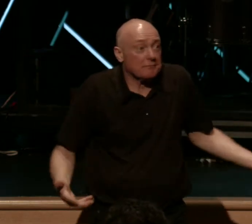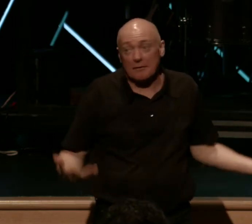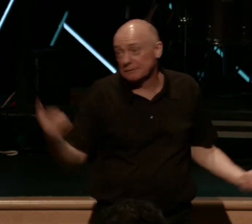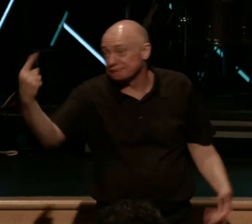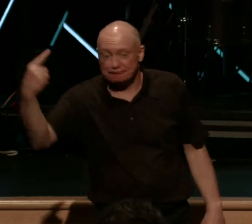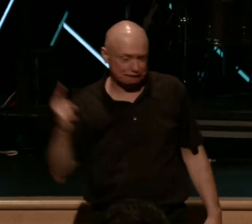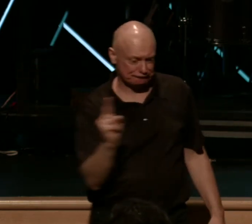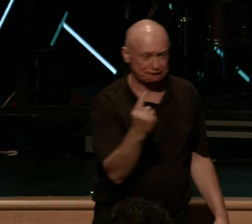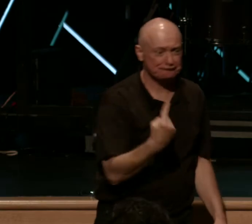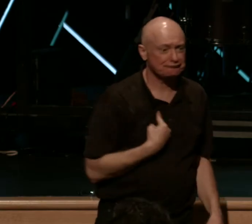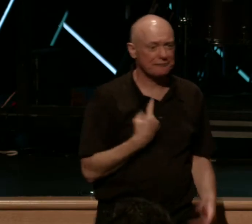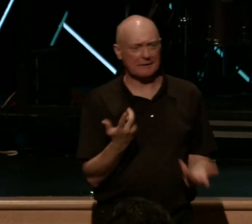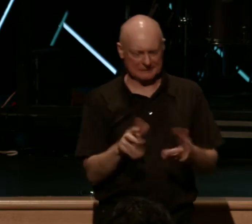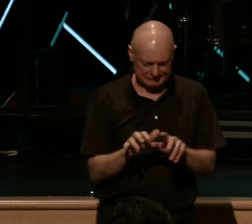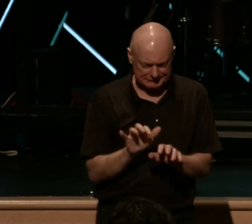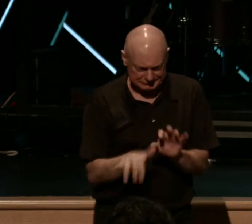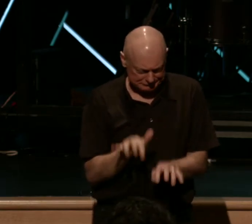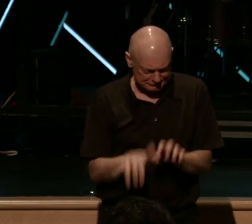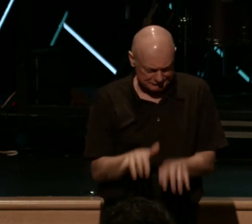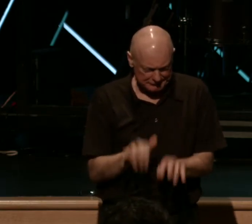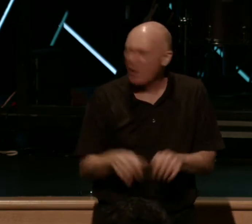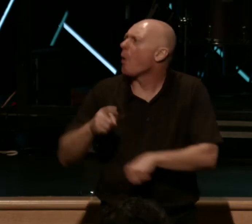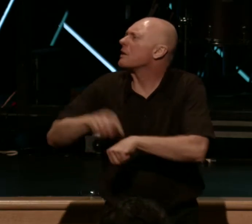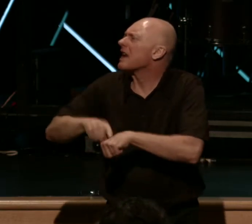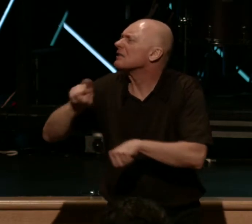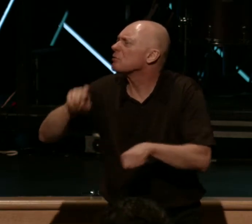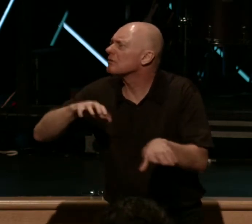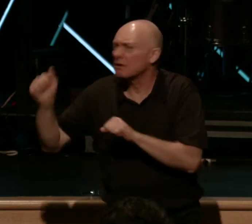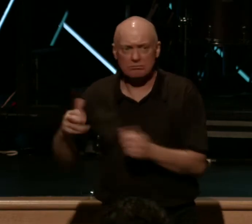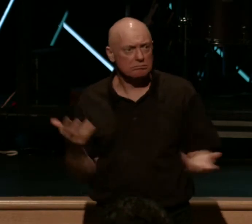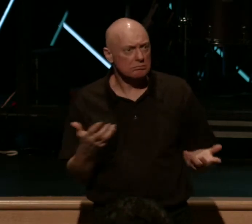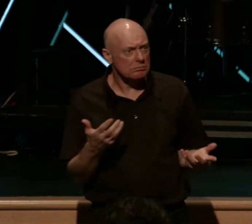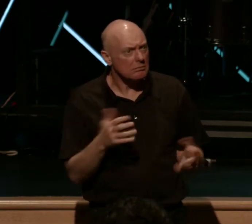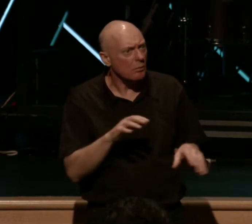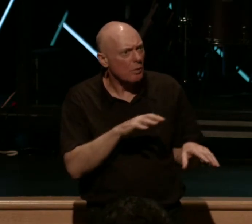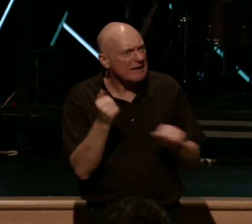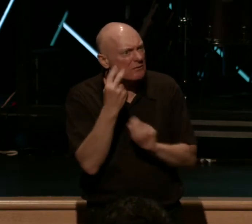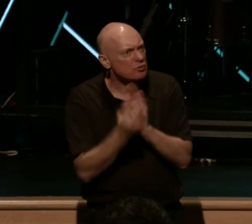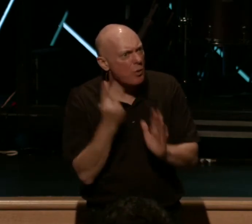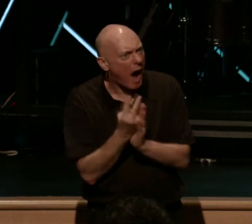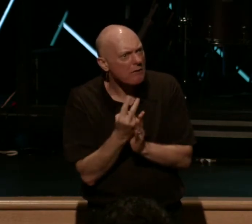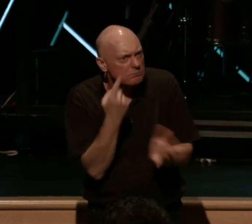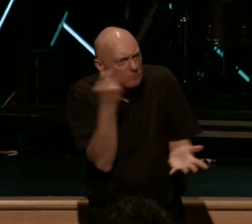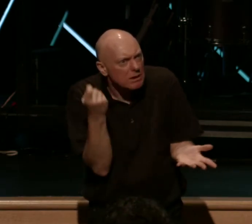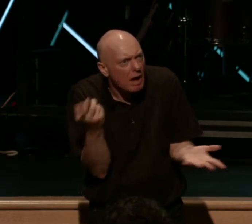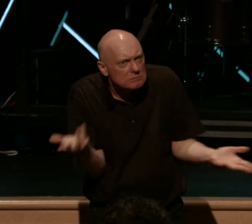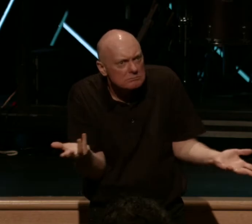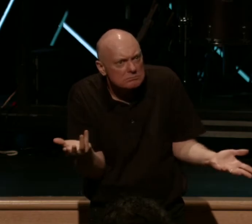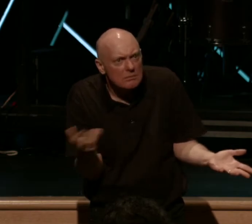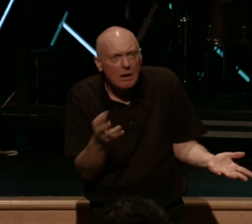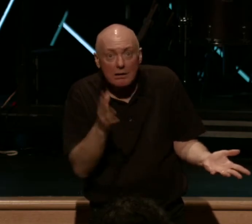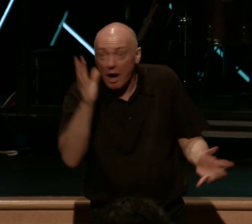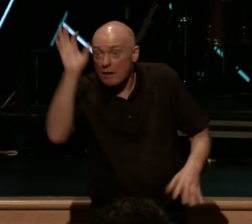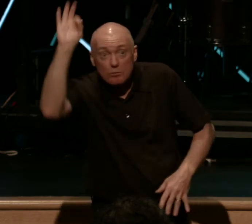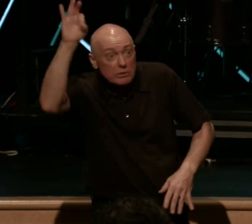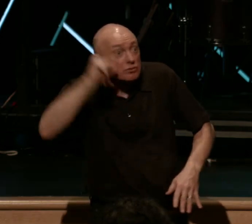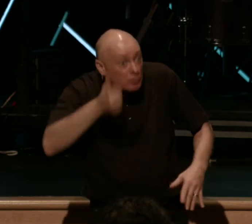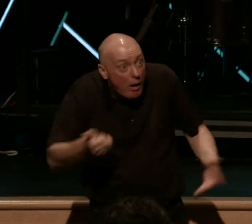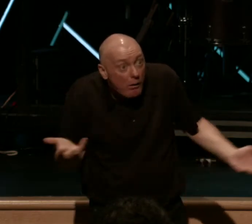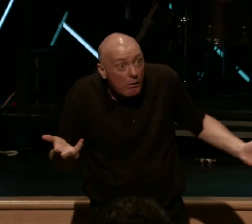And so he starts typing away. And he's like, what time are you supposed to leave? I said, we're supposed to leave in two hours because we're speaking tomorrow. And he's like,